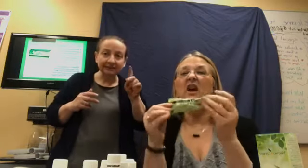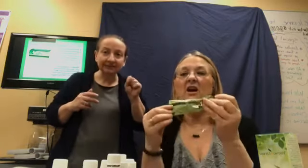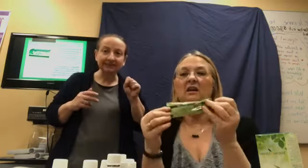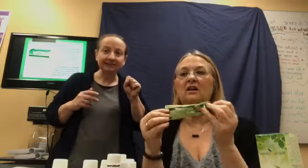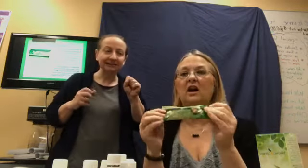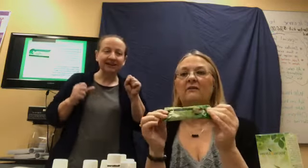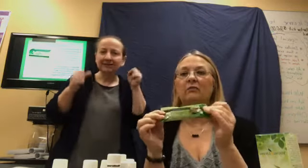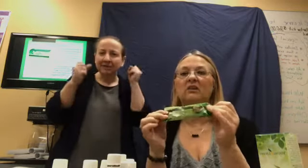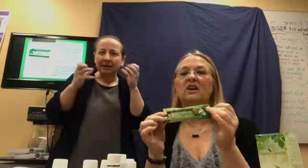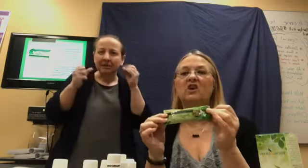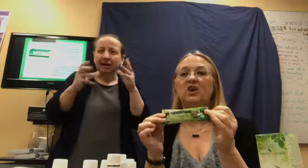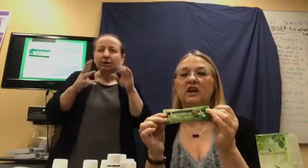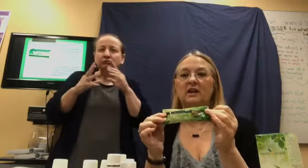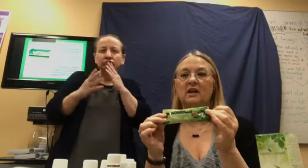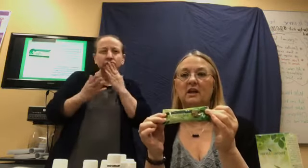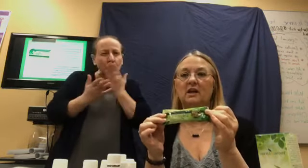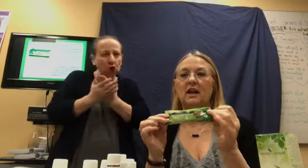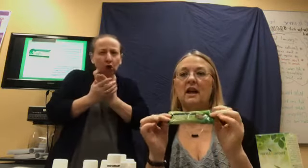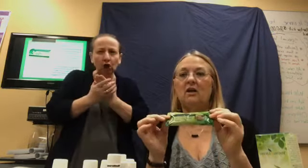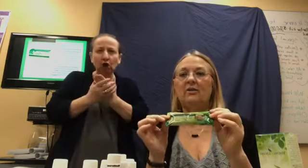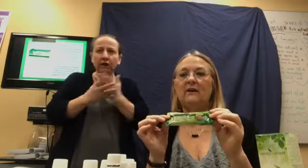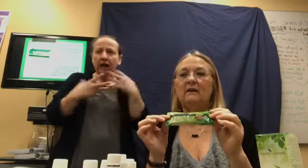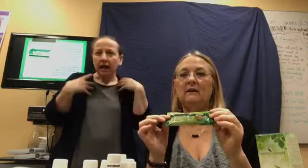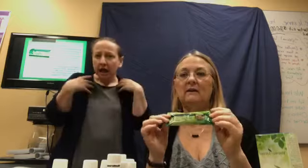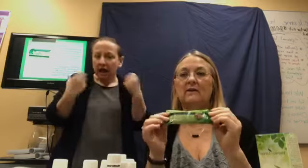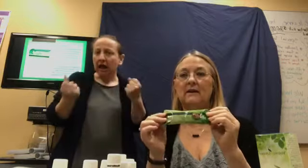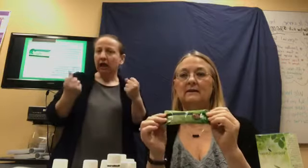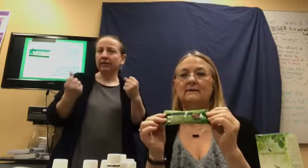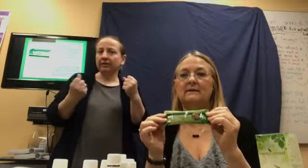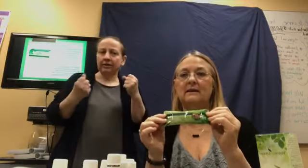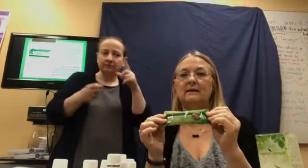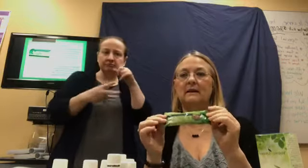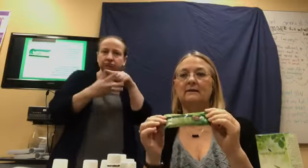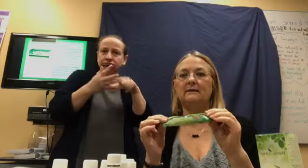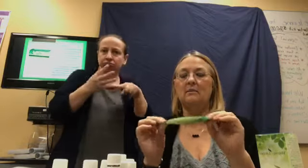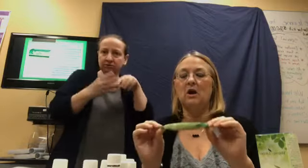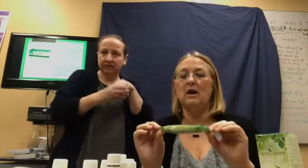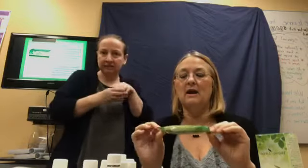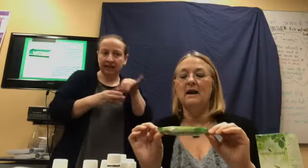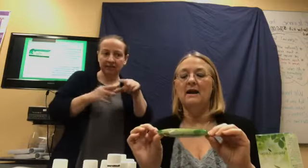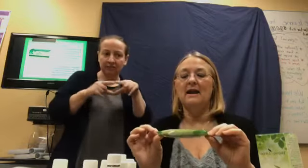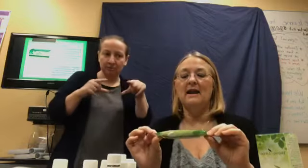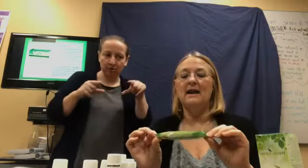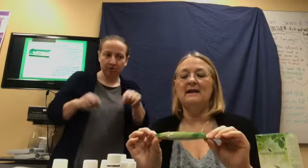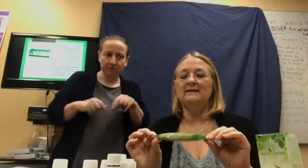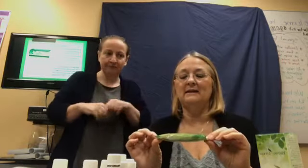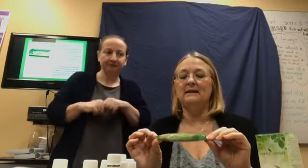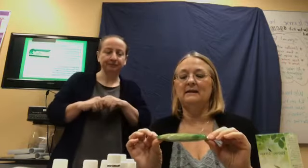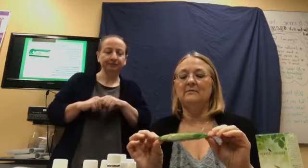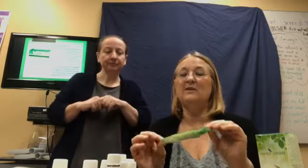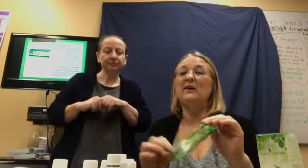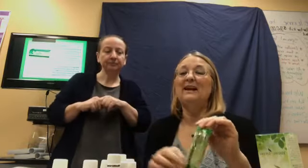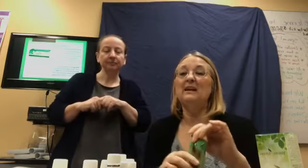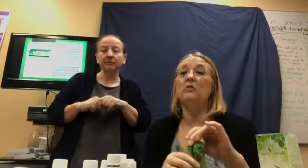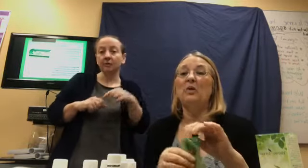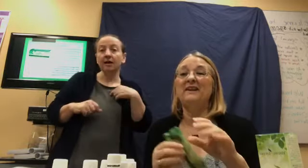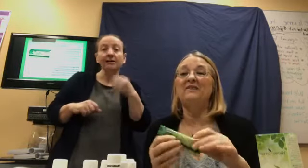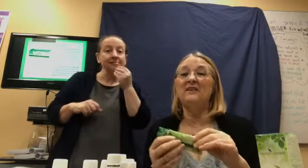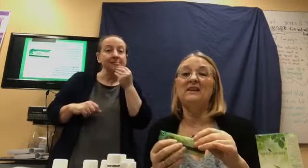a lot of really good, healthy things in this bar. And, um, so I eat one of these